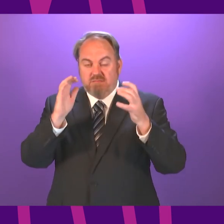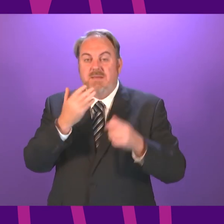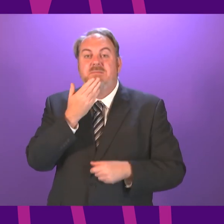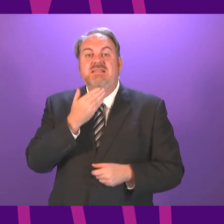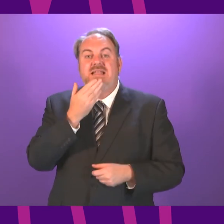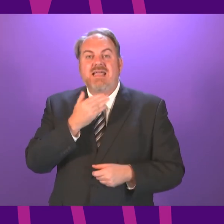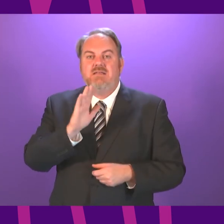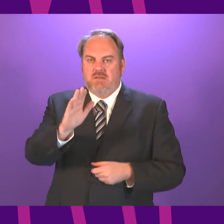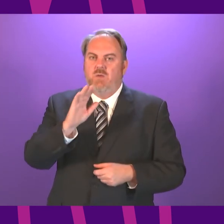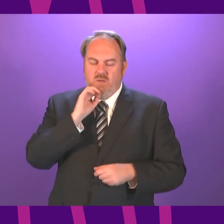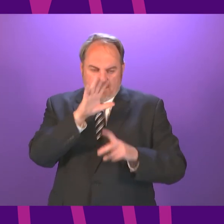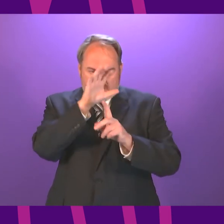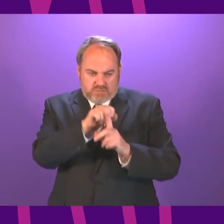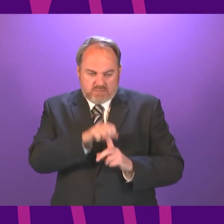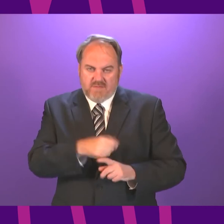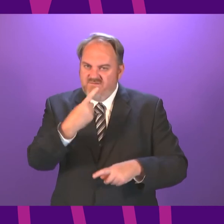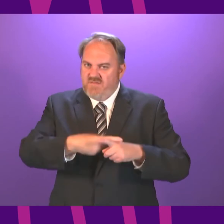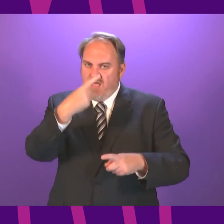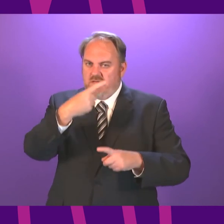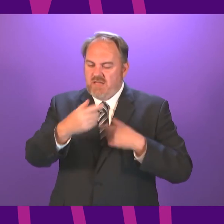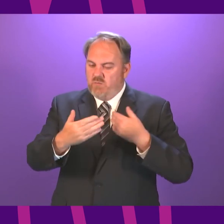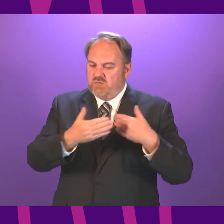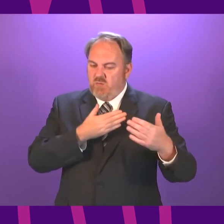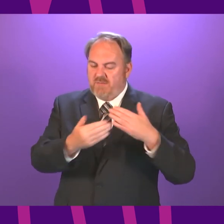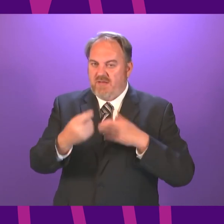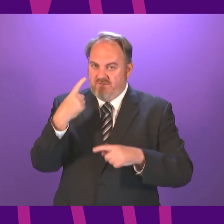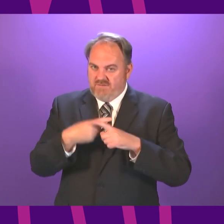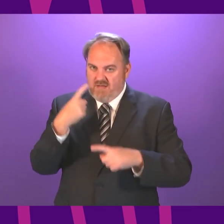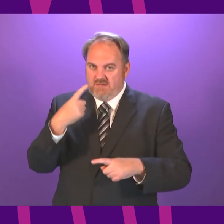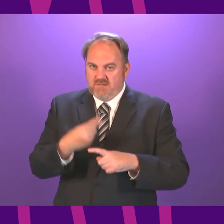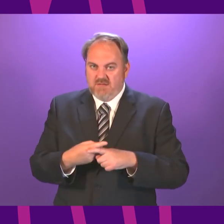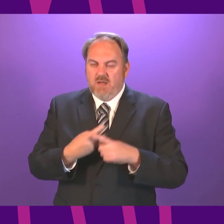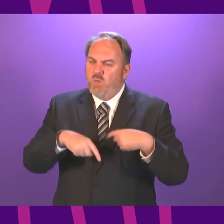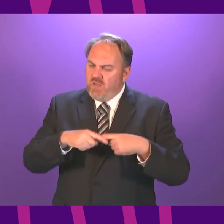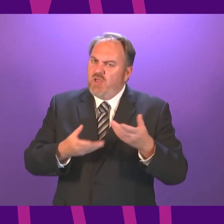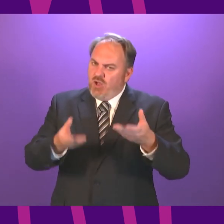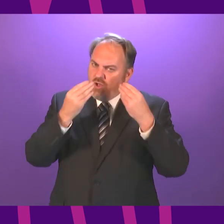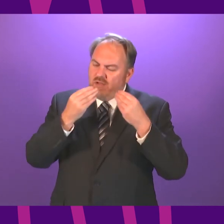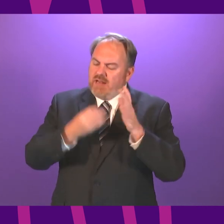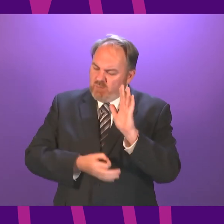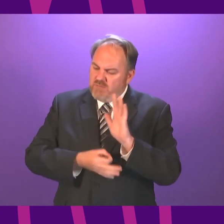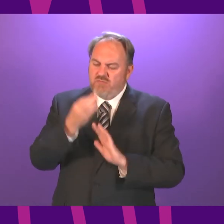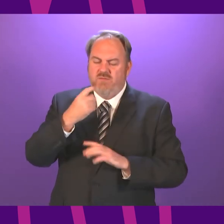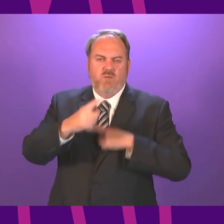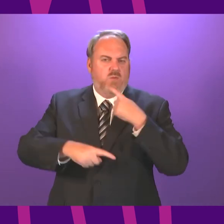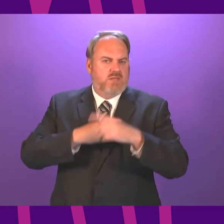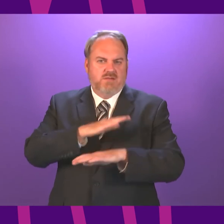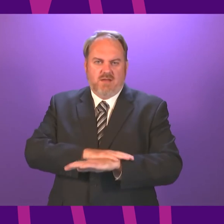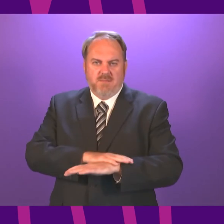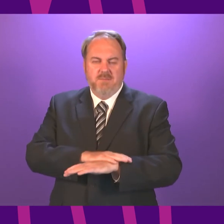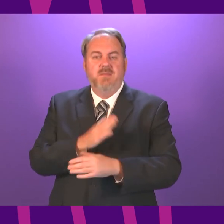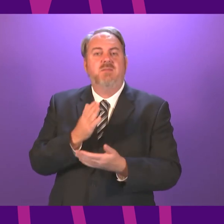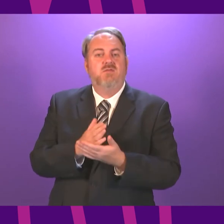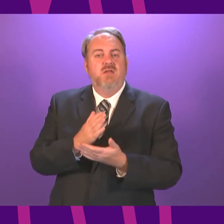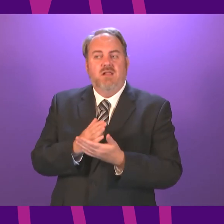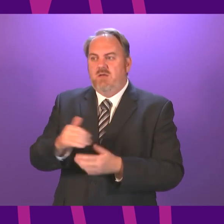rectified. We don't want to see these happen and lessons are learned from all of them. But I also think, not least for the sake